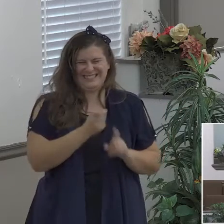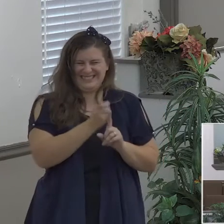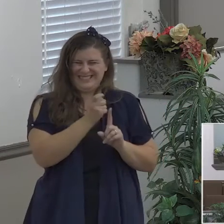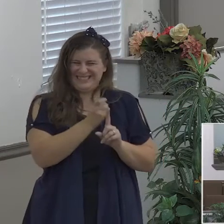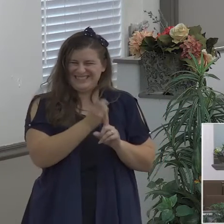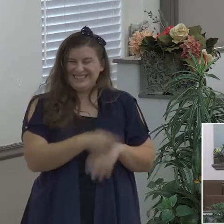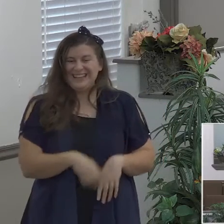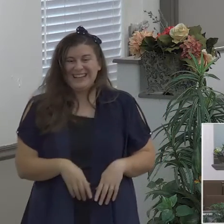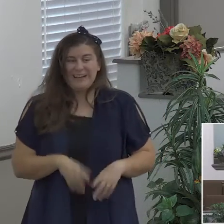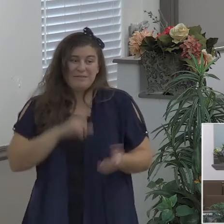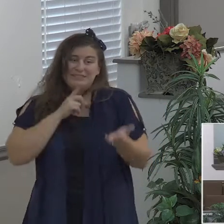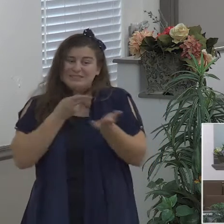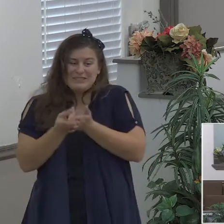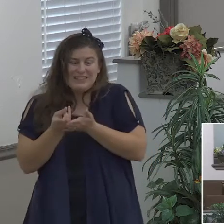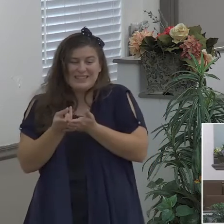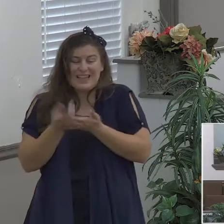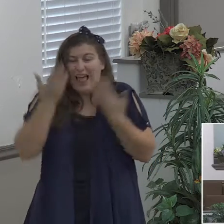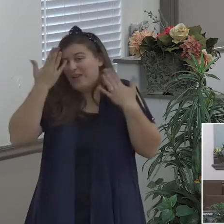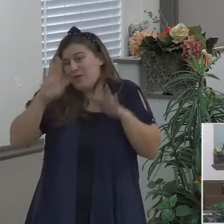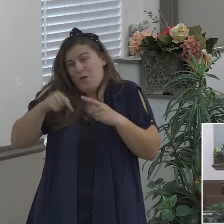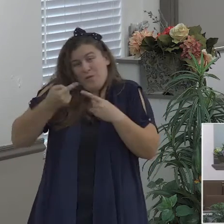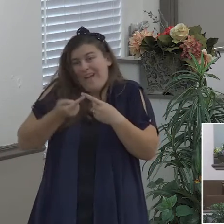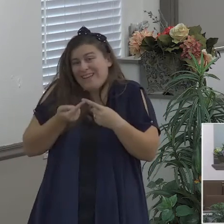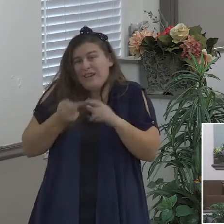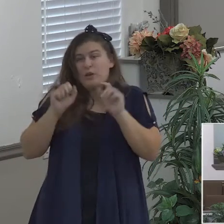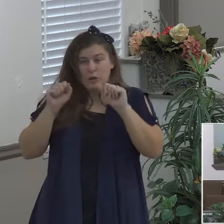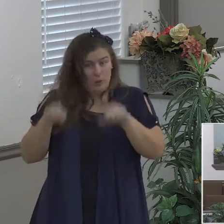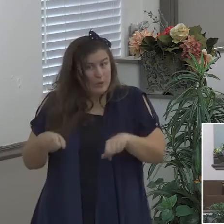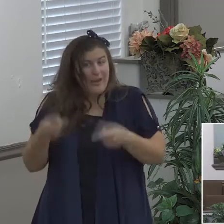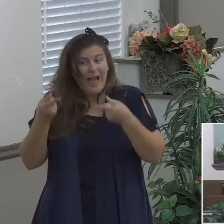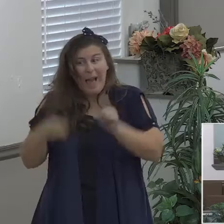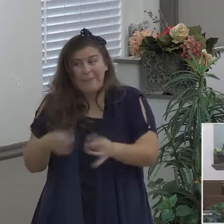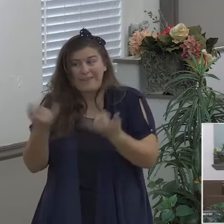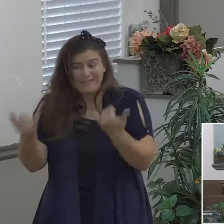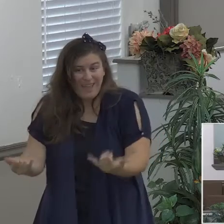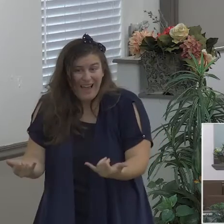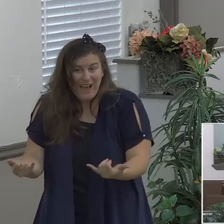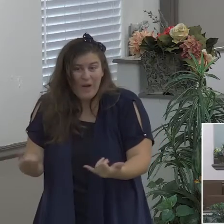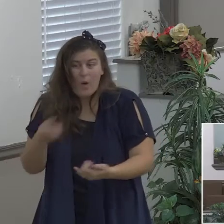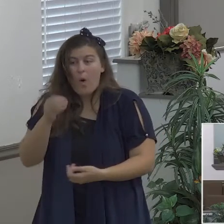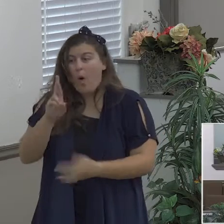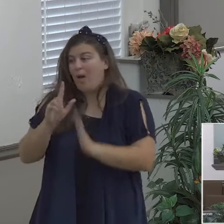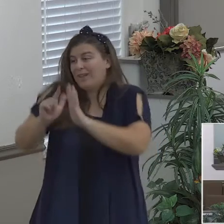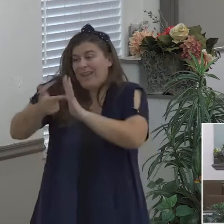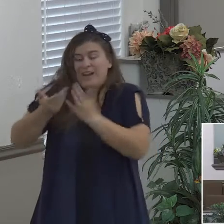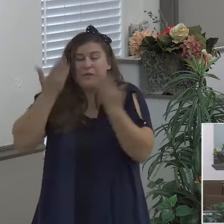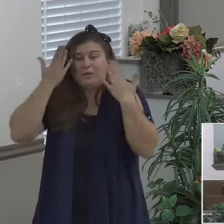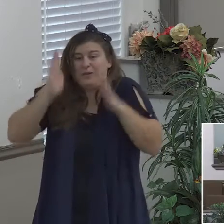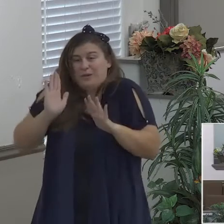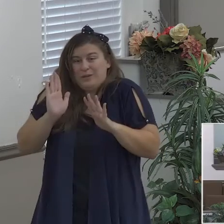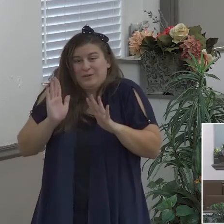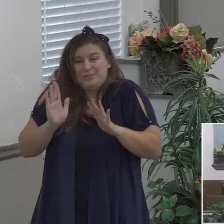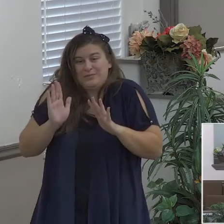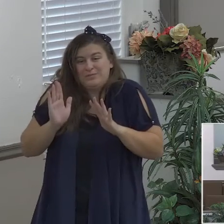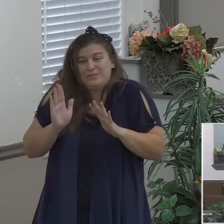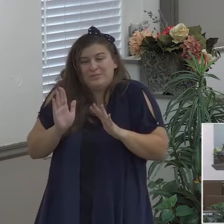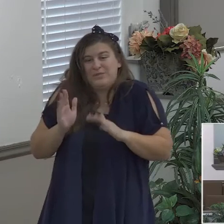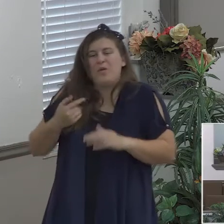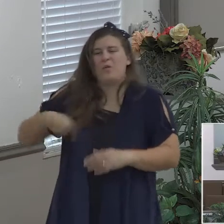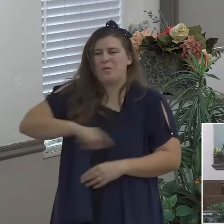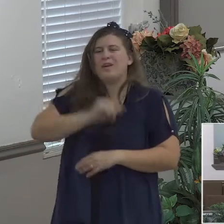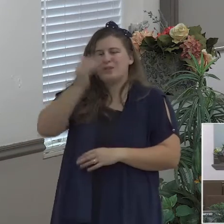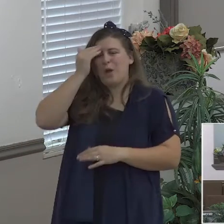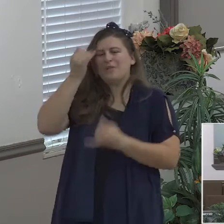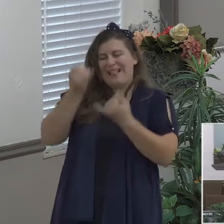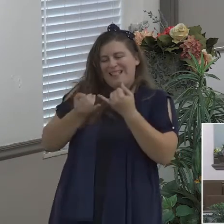imminent it's right upon us we see the signs of the times at least we think we see the signs of the times